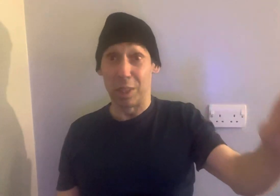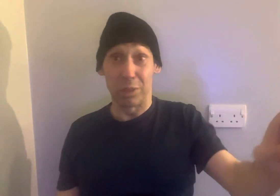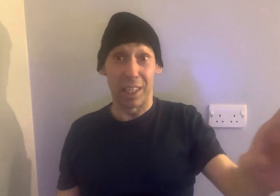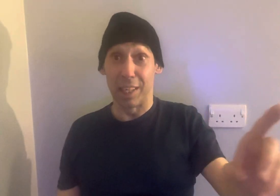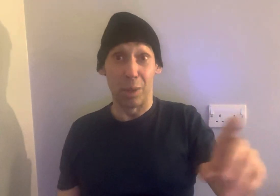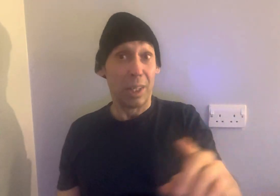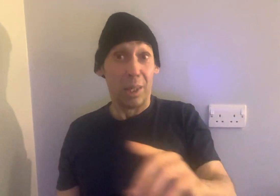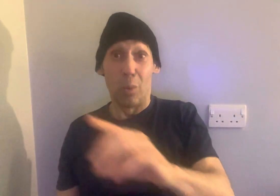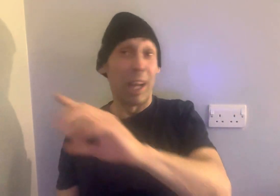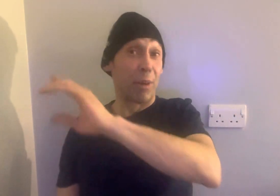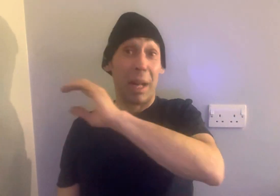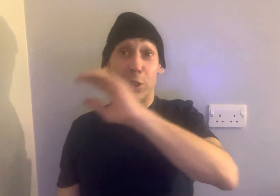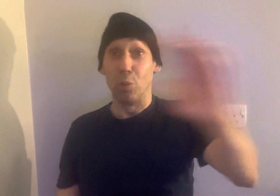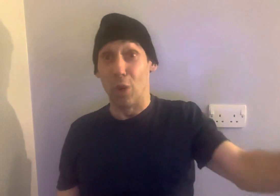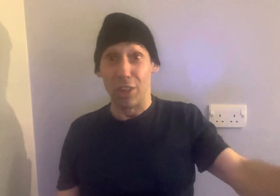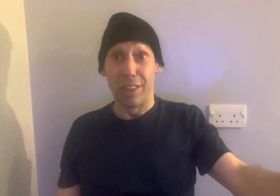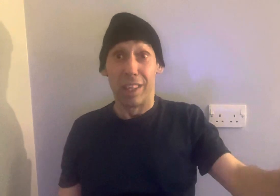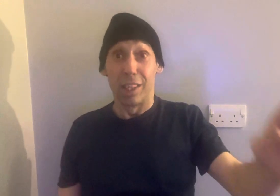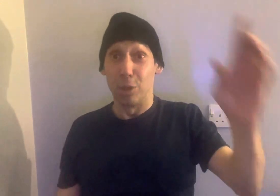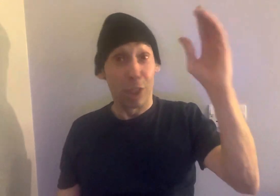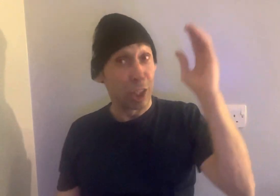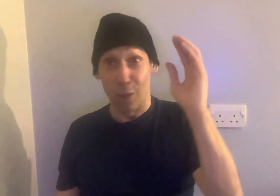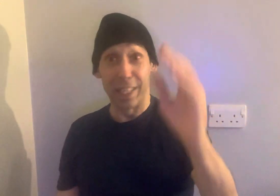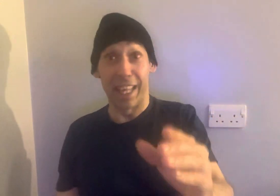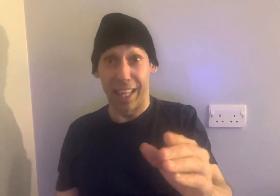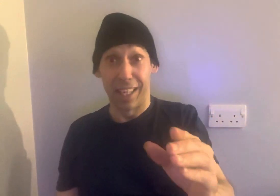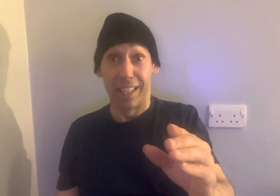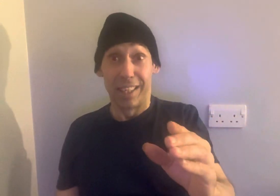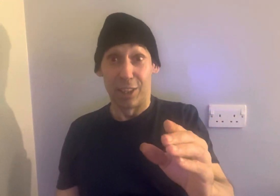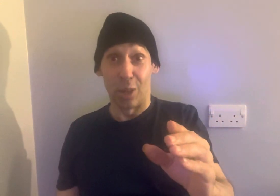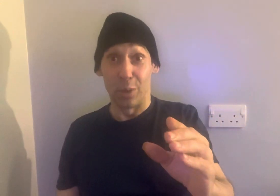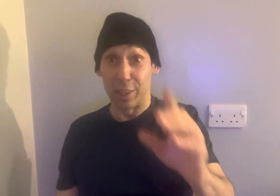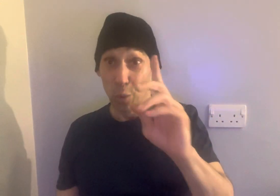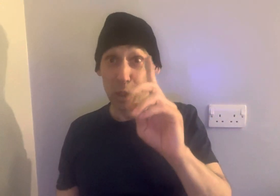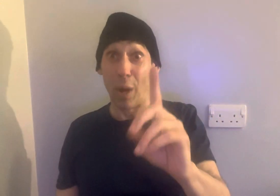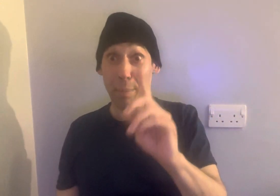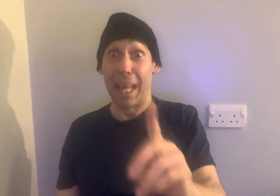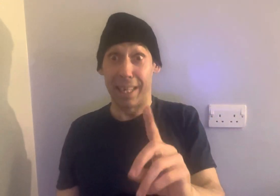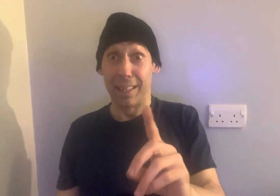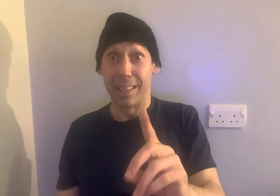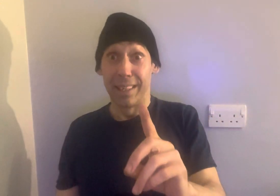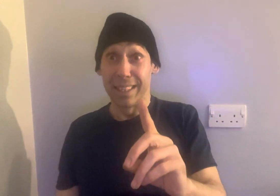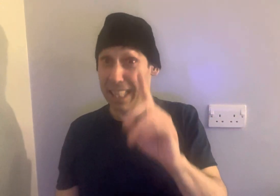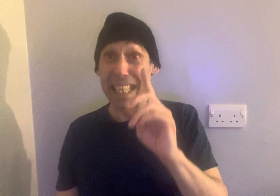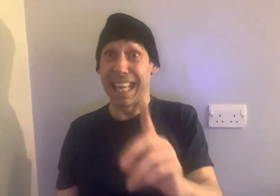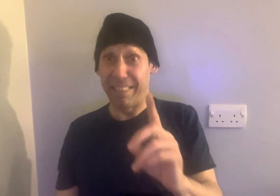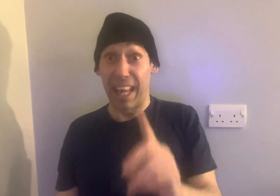kilos, whatever amount you want, you can go and get. So there's always one man that can get that,